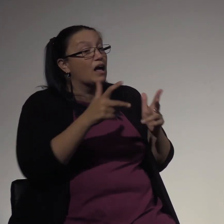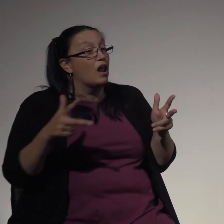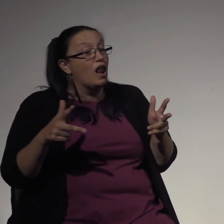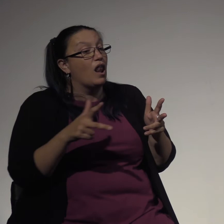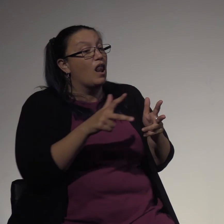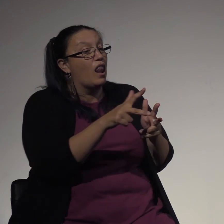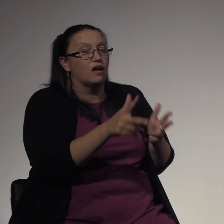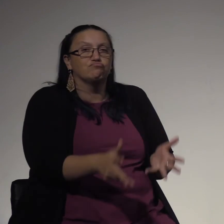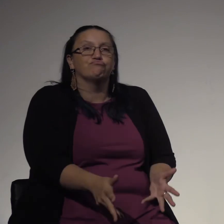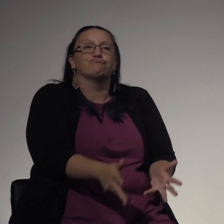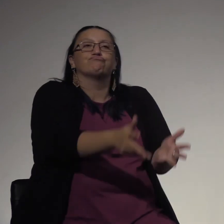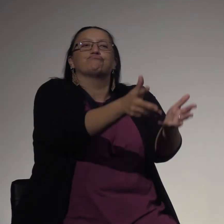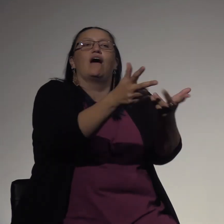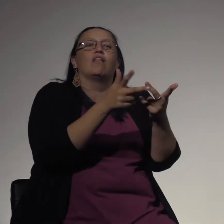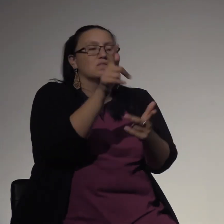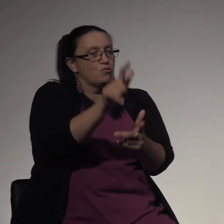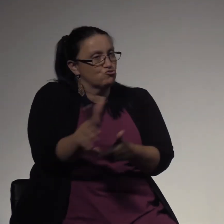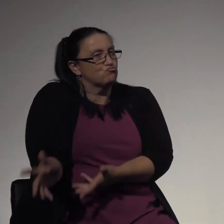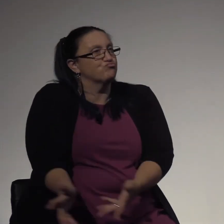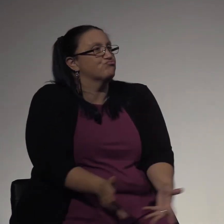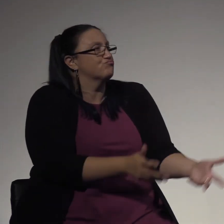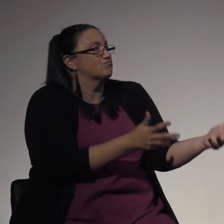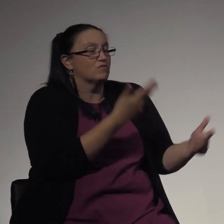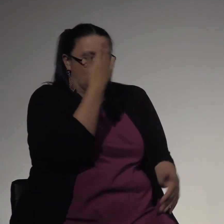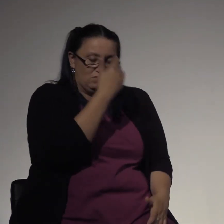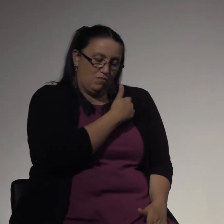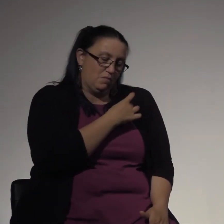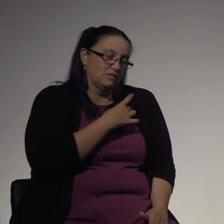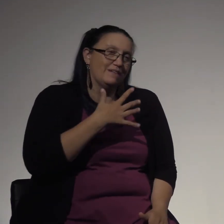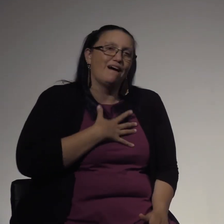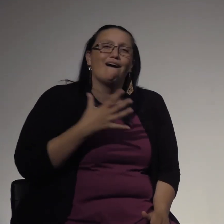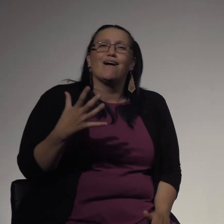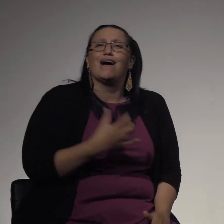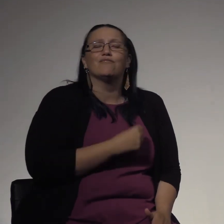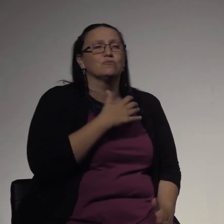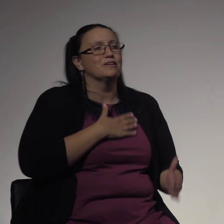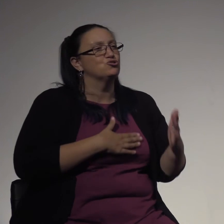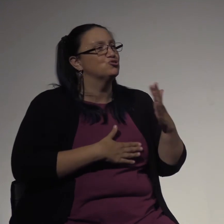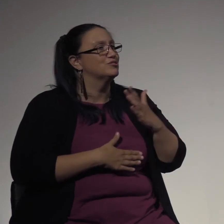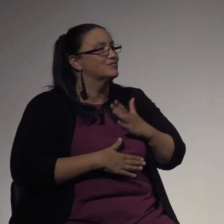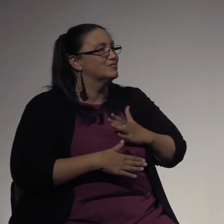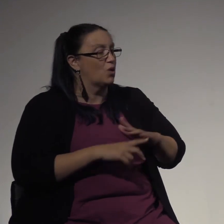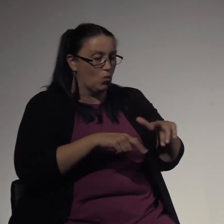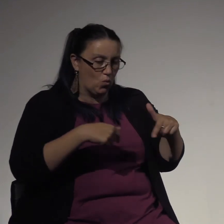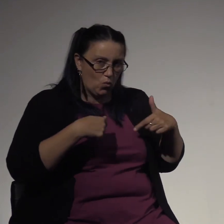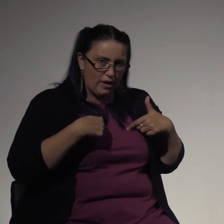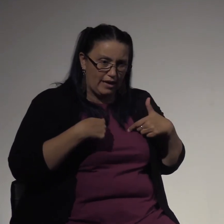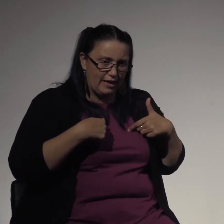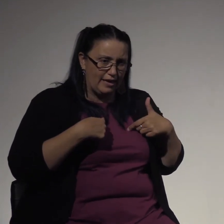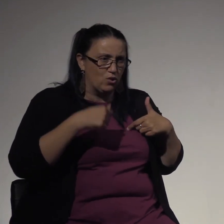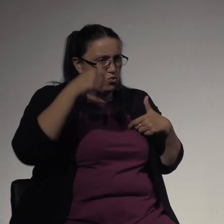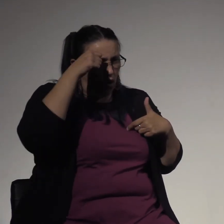is gifted for someone else. I remind myself that we have to be patient even when we cannot see from what we are being protected.